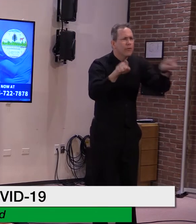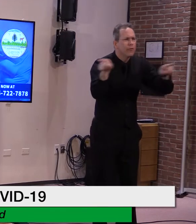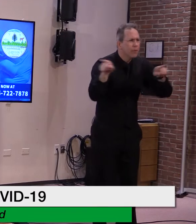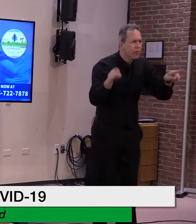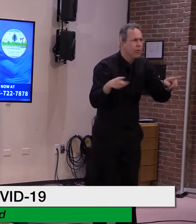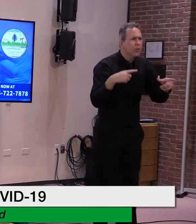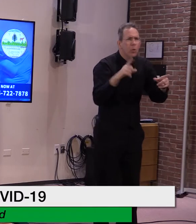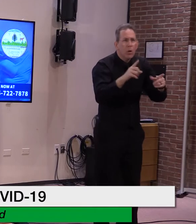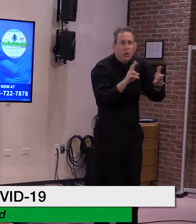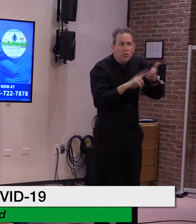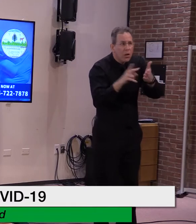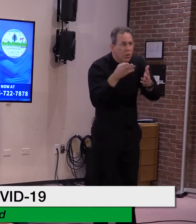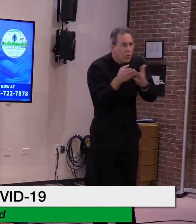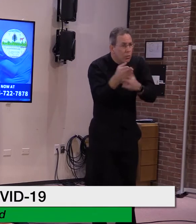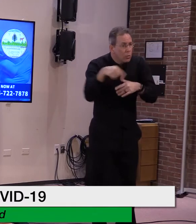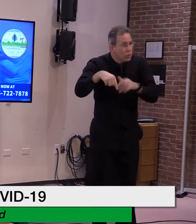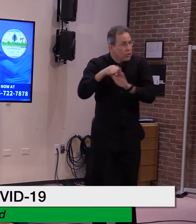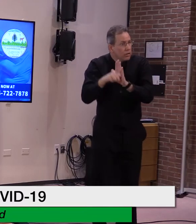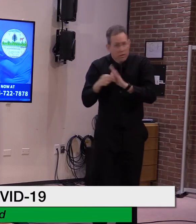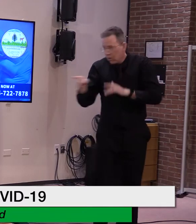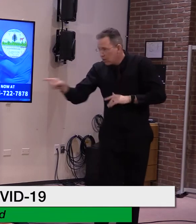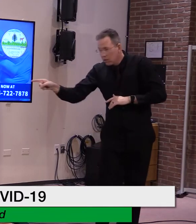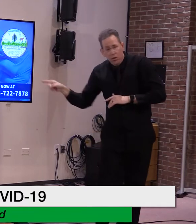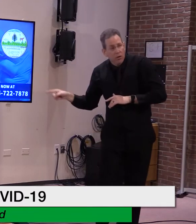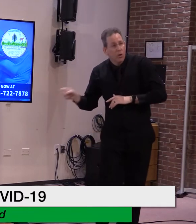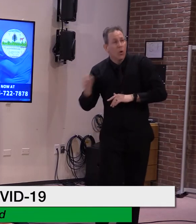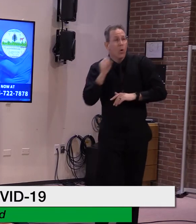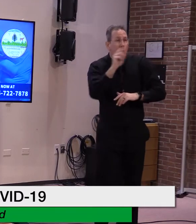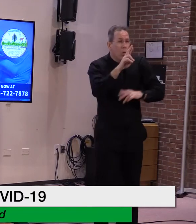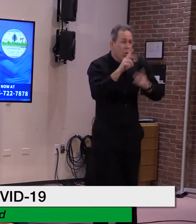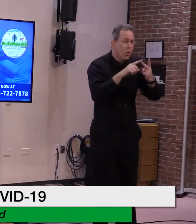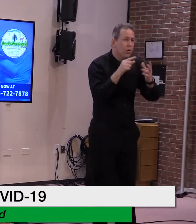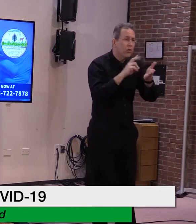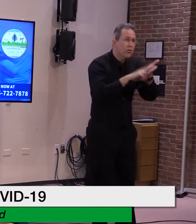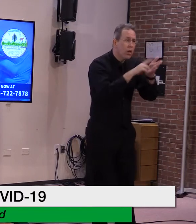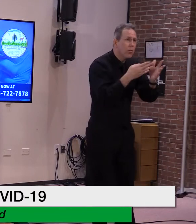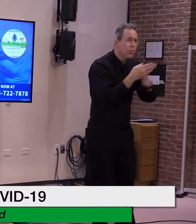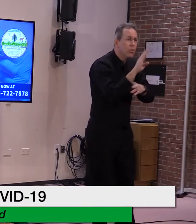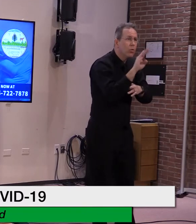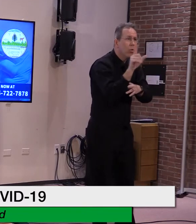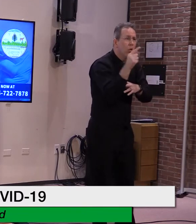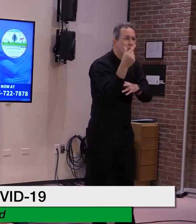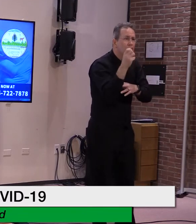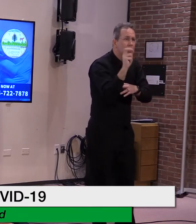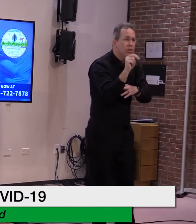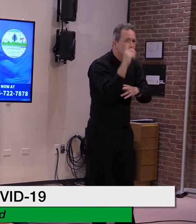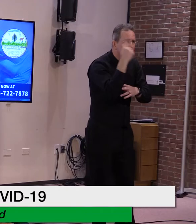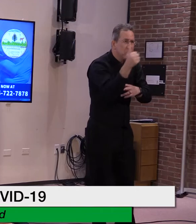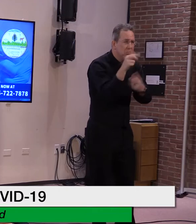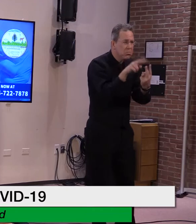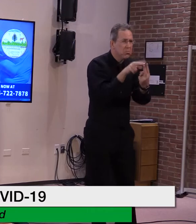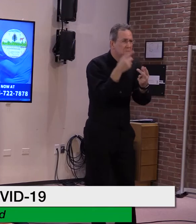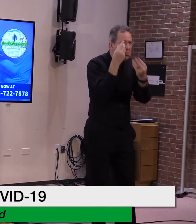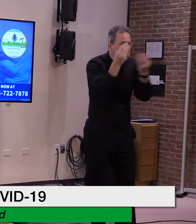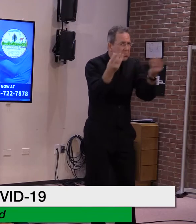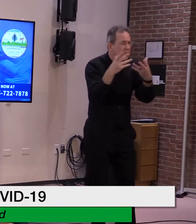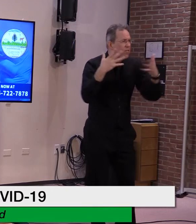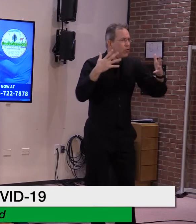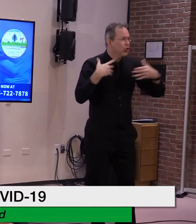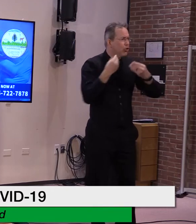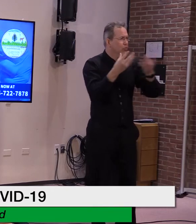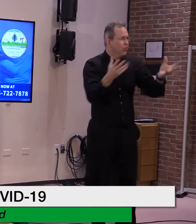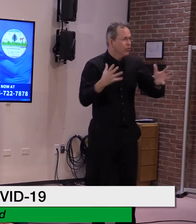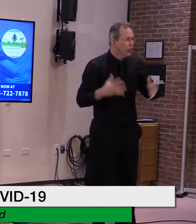clinic when it has been scheduled and they can make an appointment at Walgreens and bring their confirmation